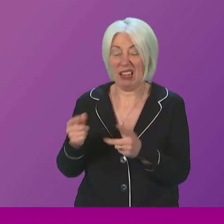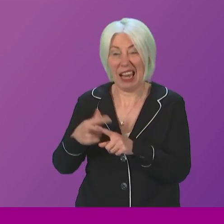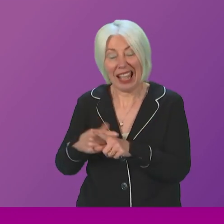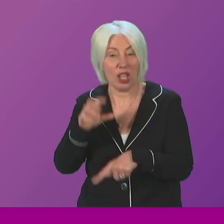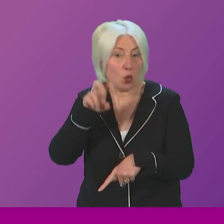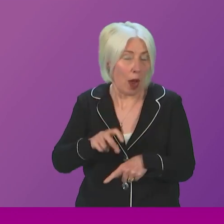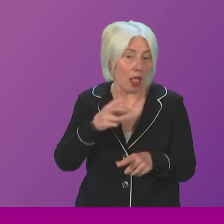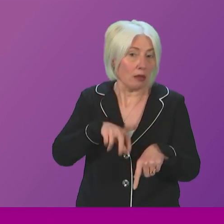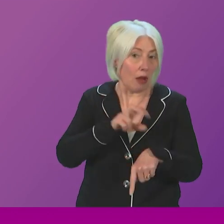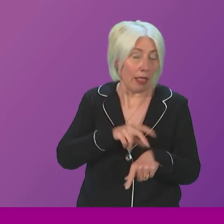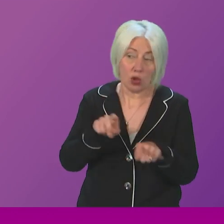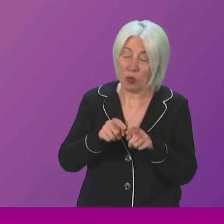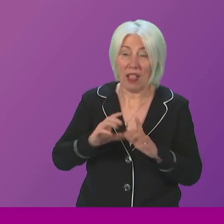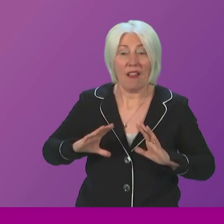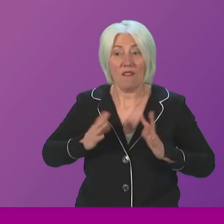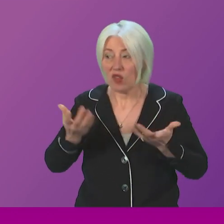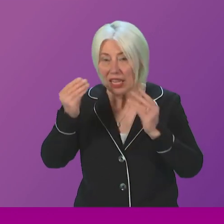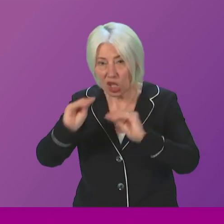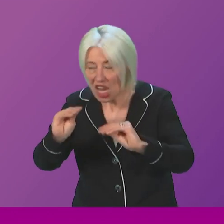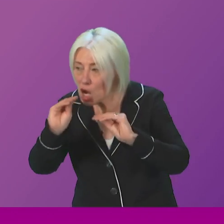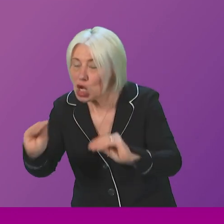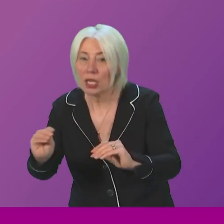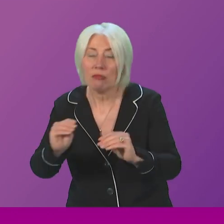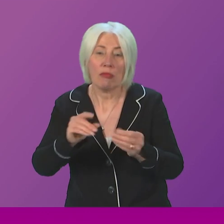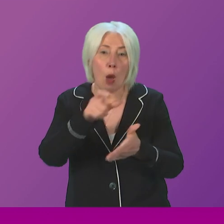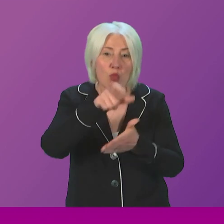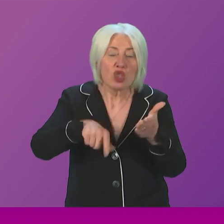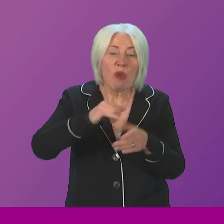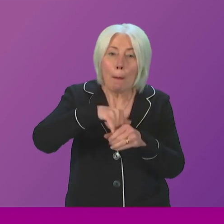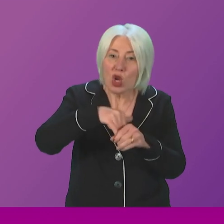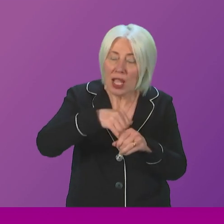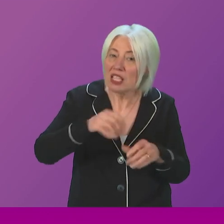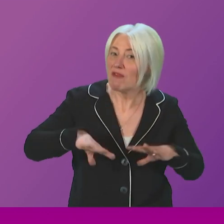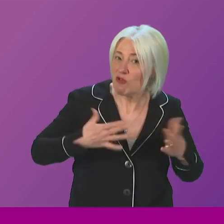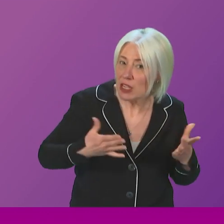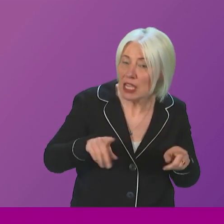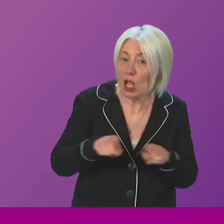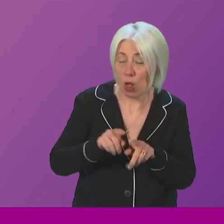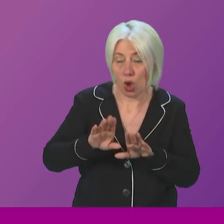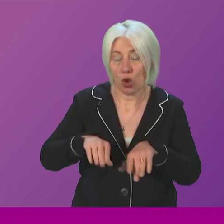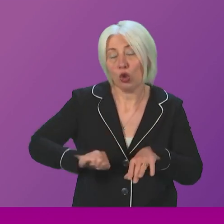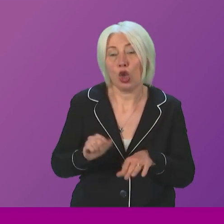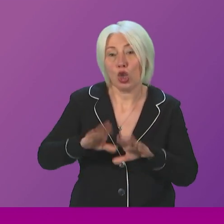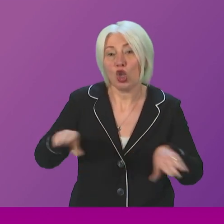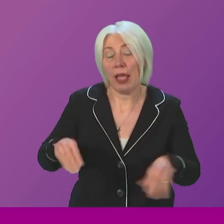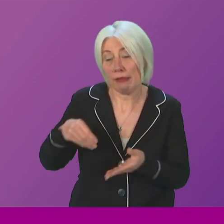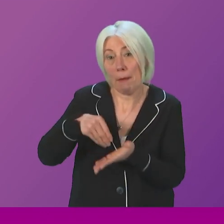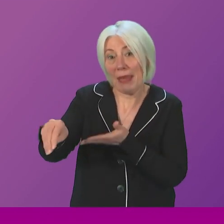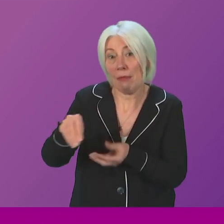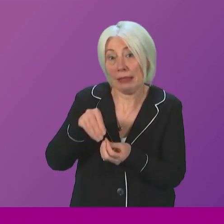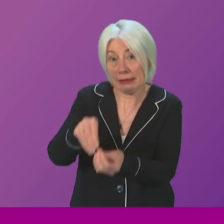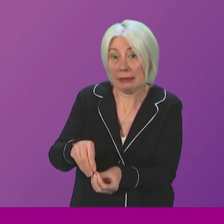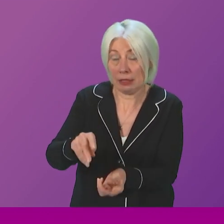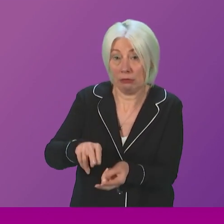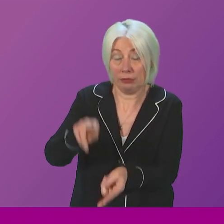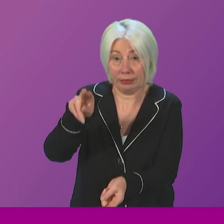education, supporting more than 400,000 children eligible for Scottish child payments. So we continue on that path of progressive